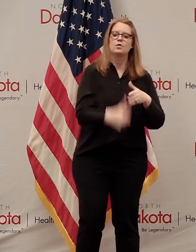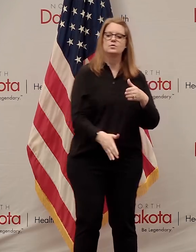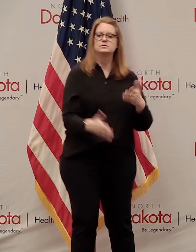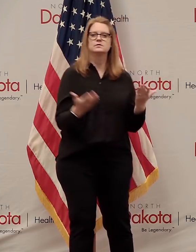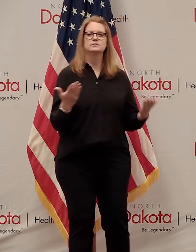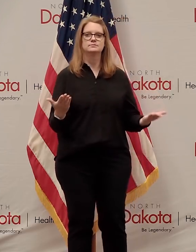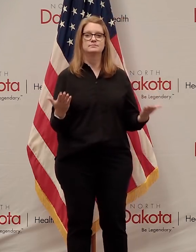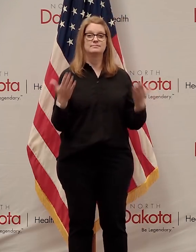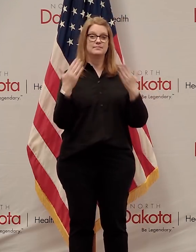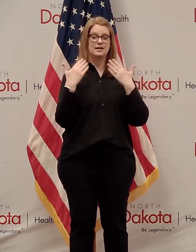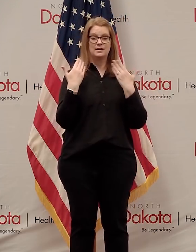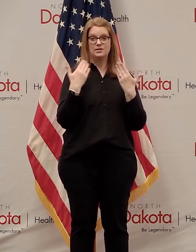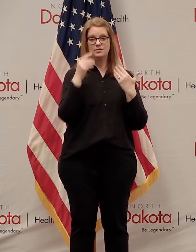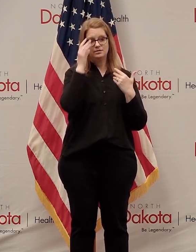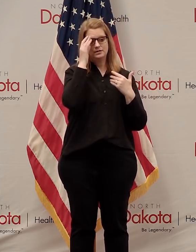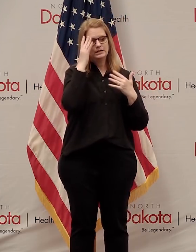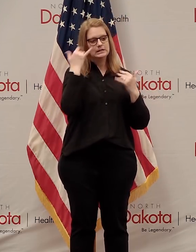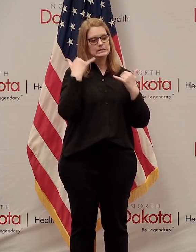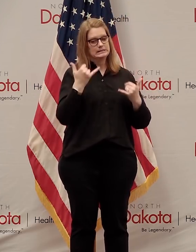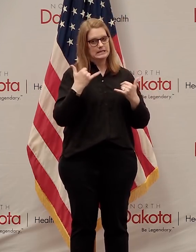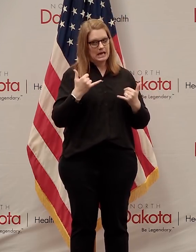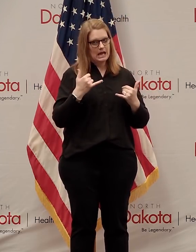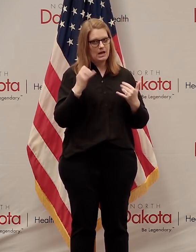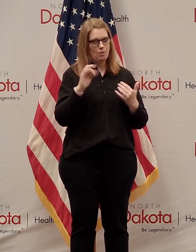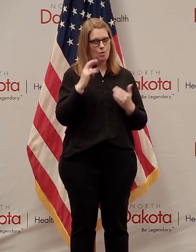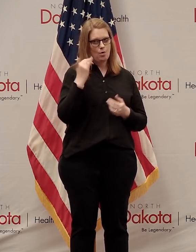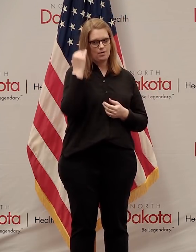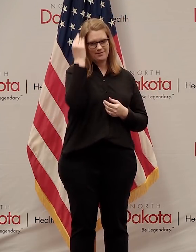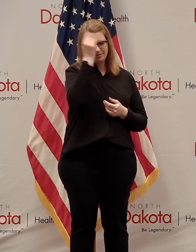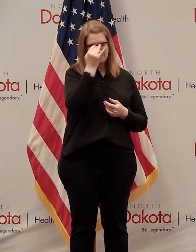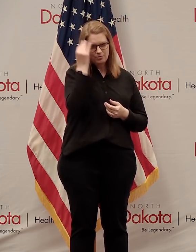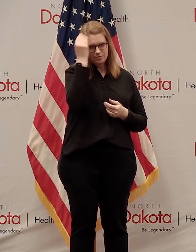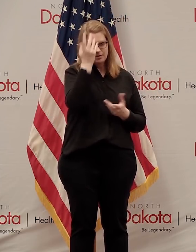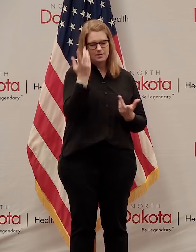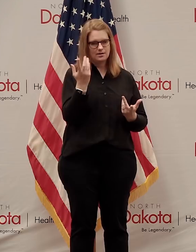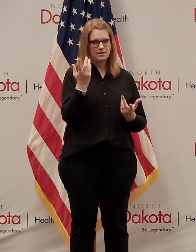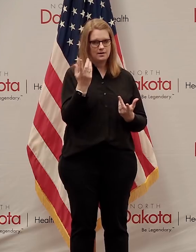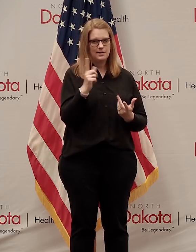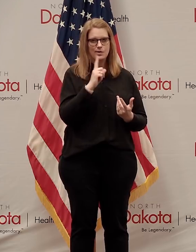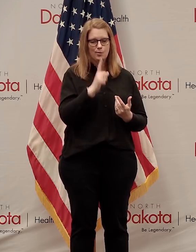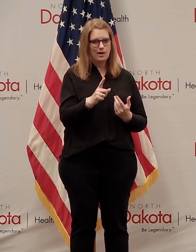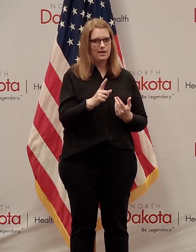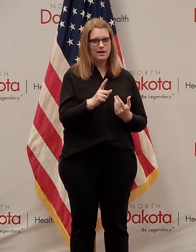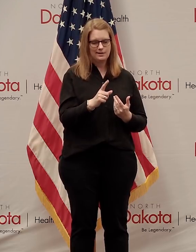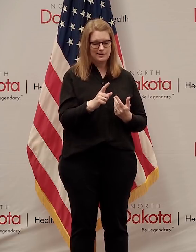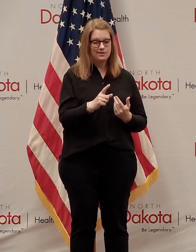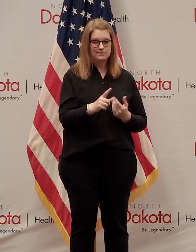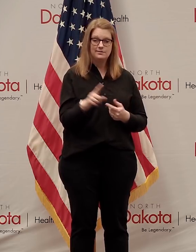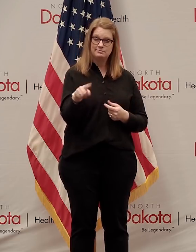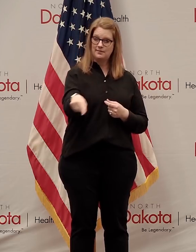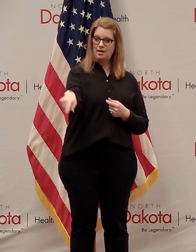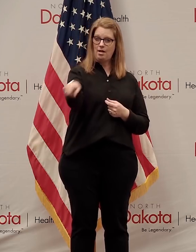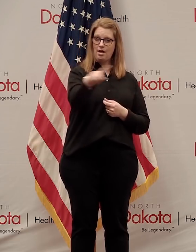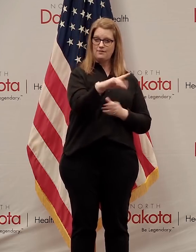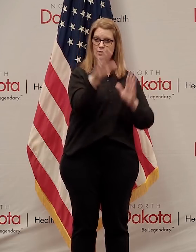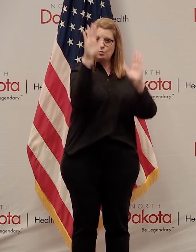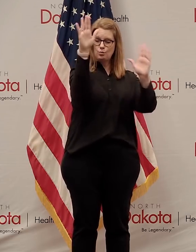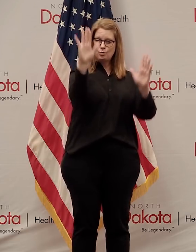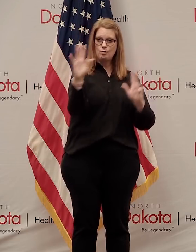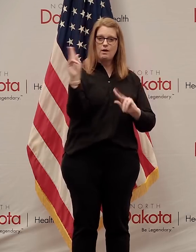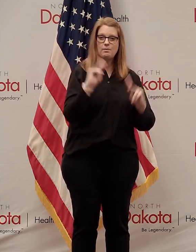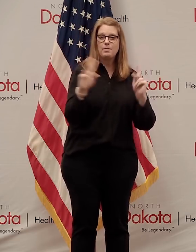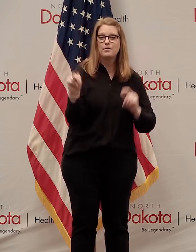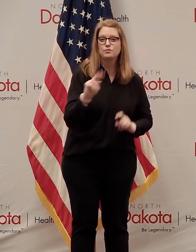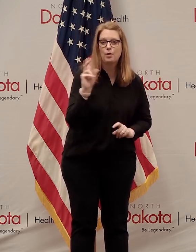would not be in this position today to do this or consider this if it weren't for the great people of North Dakota who on this uncharted